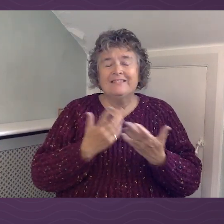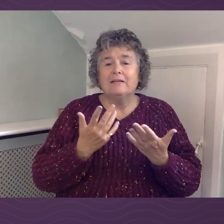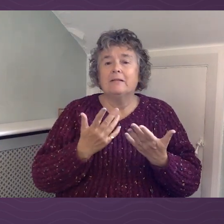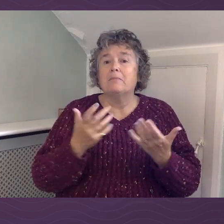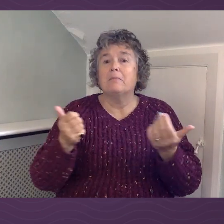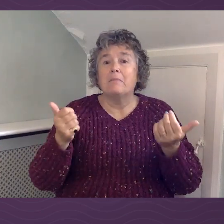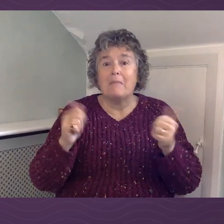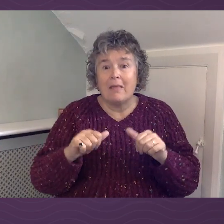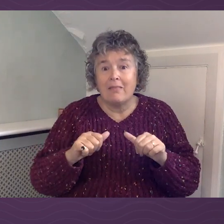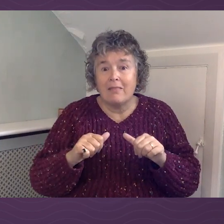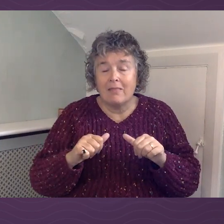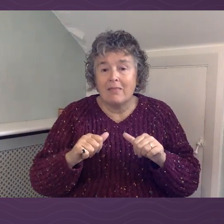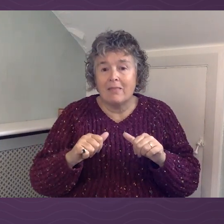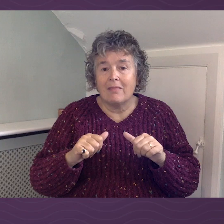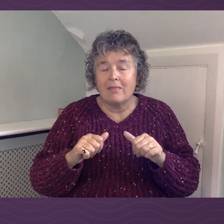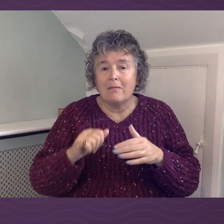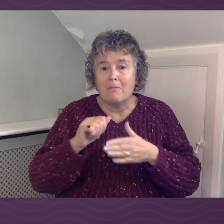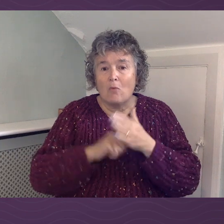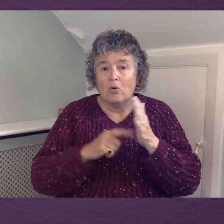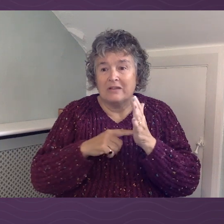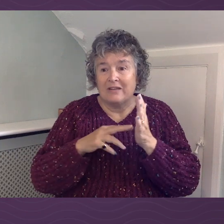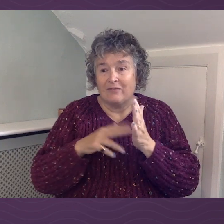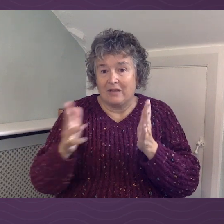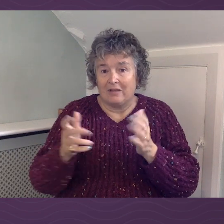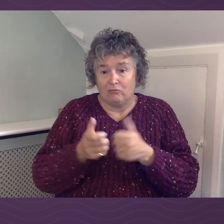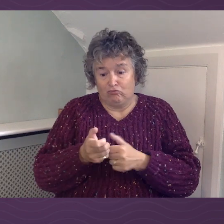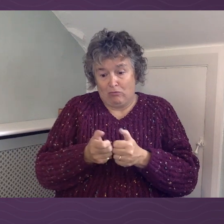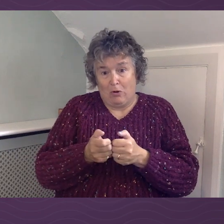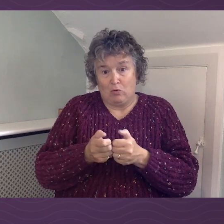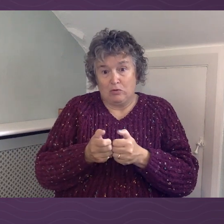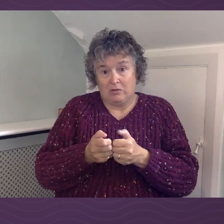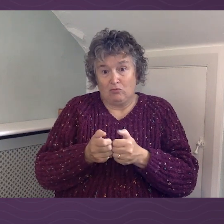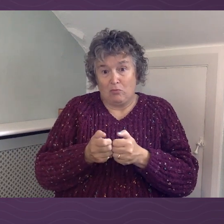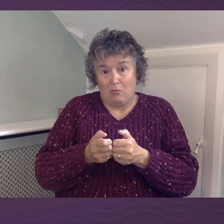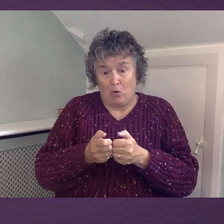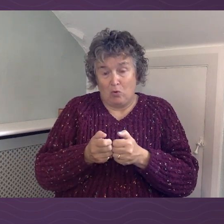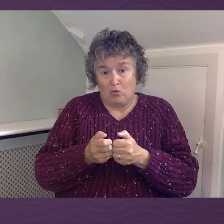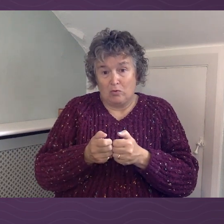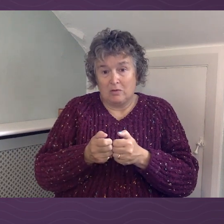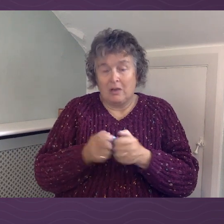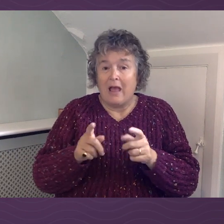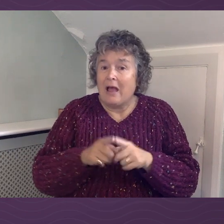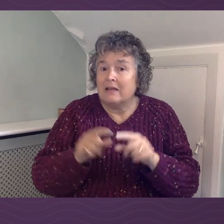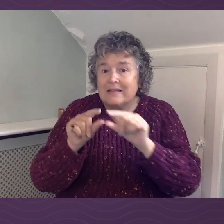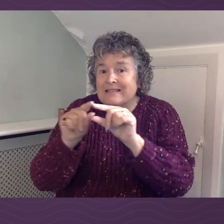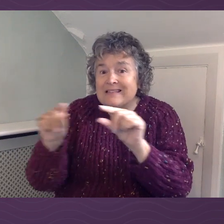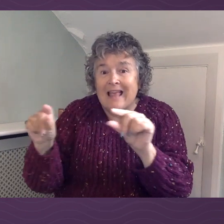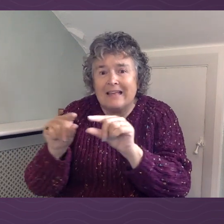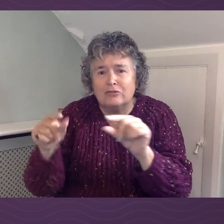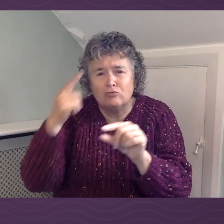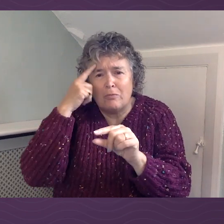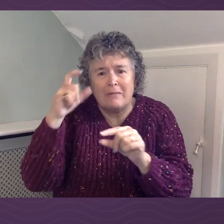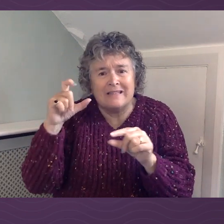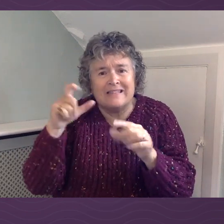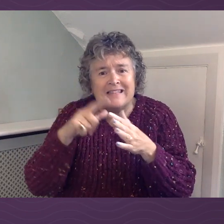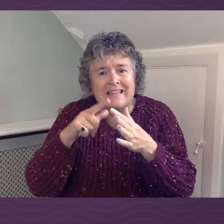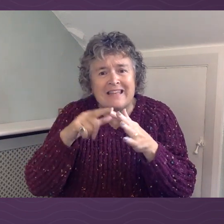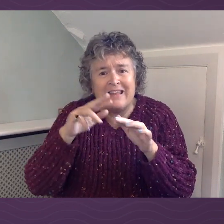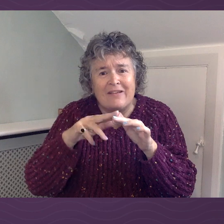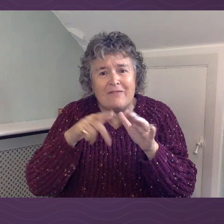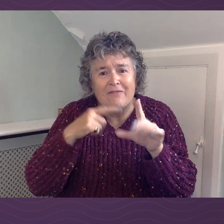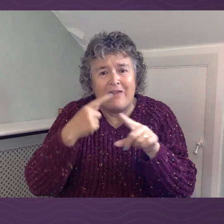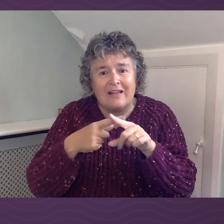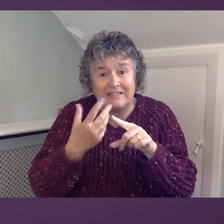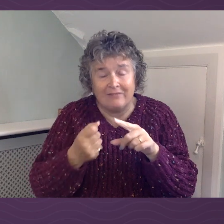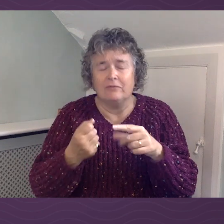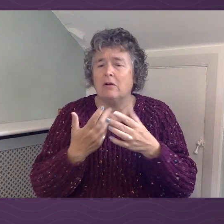And eventually, we got a TV with remote control. I mean, it had CFAX on it and everything. This was like amazing